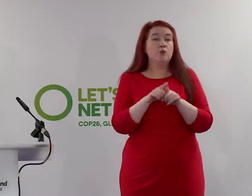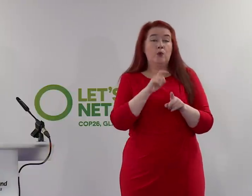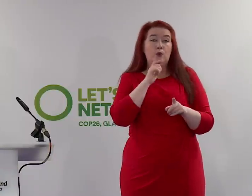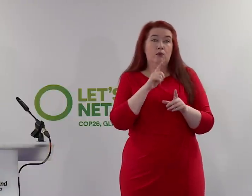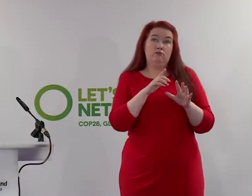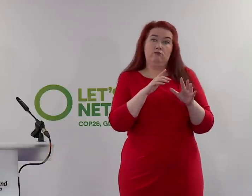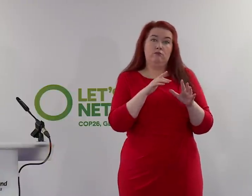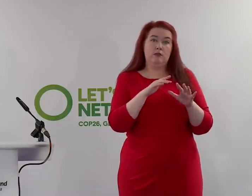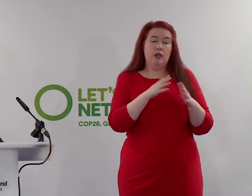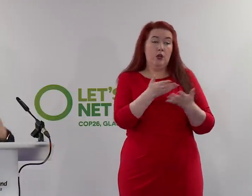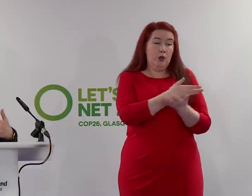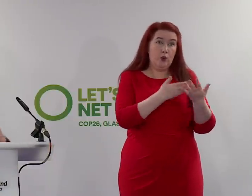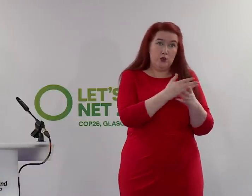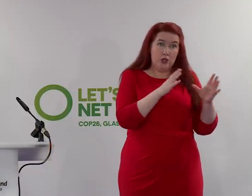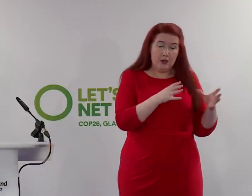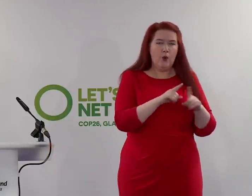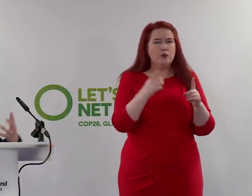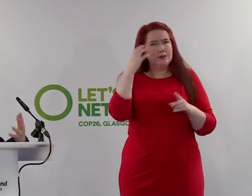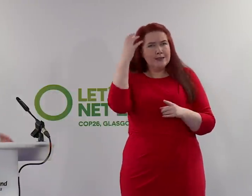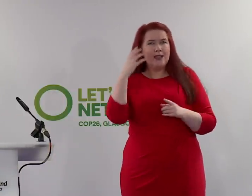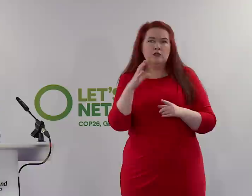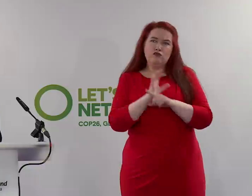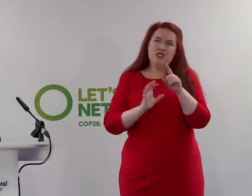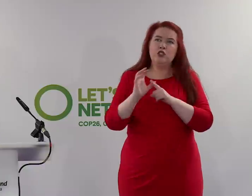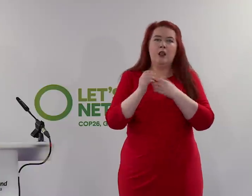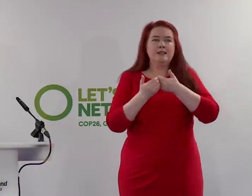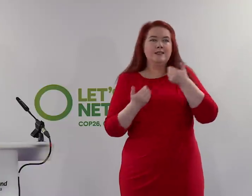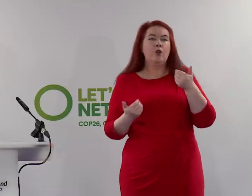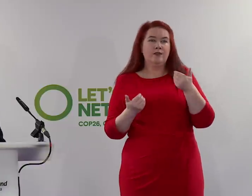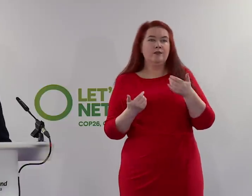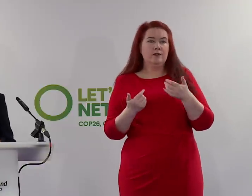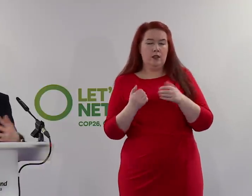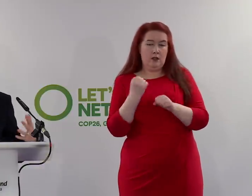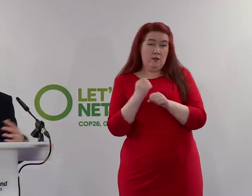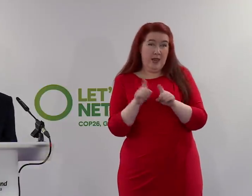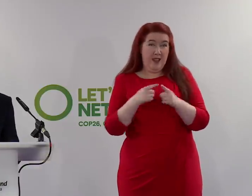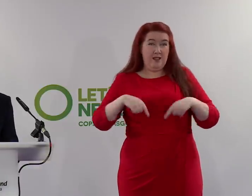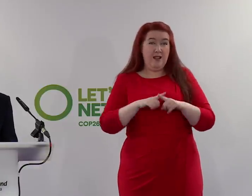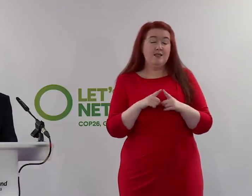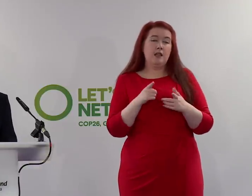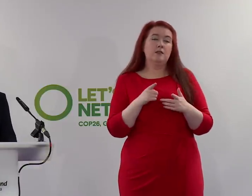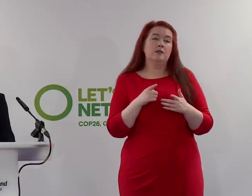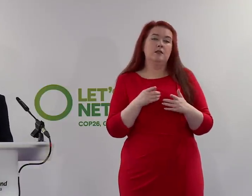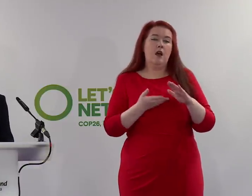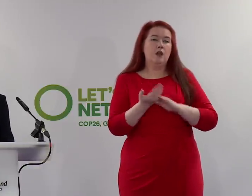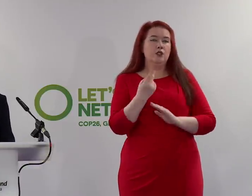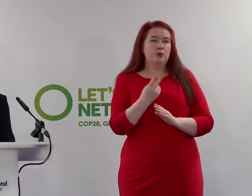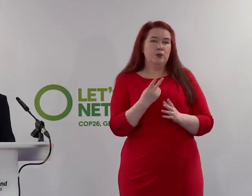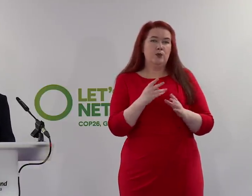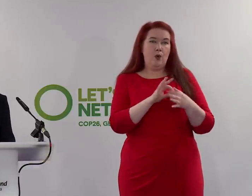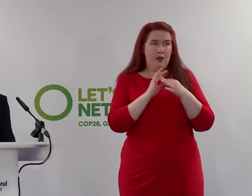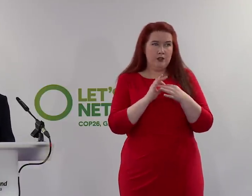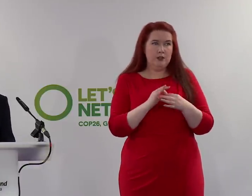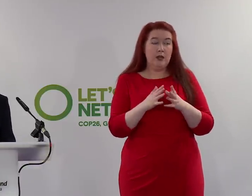table and state, regional, devolved governments like ours, and that's the under-two coalition. The biggest barriers to success at